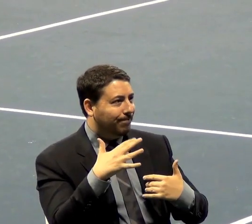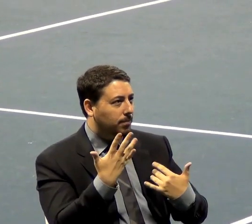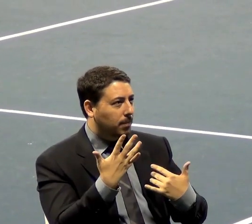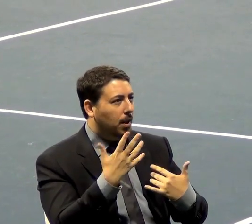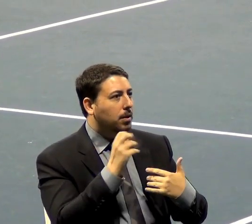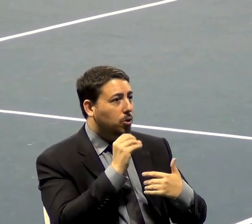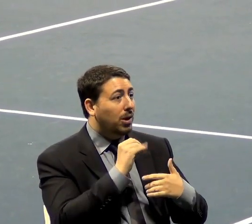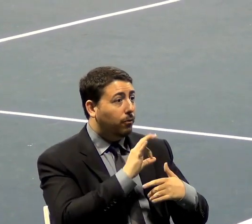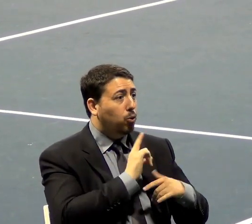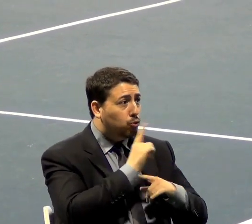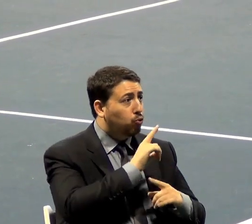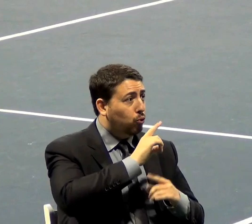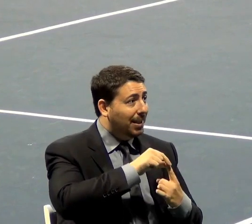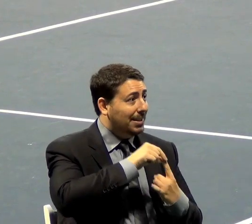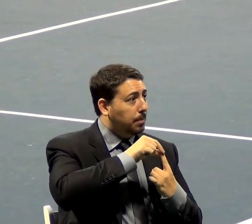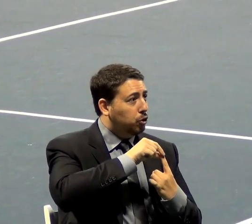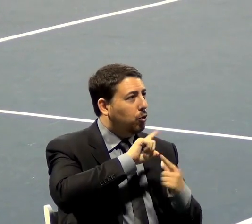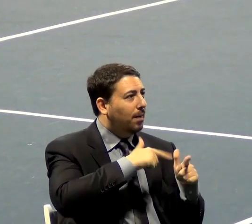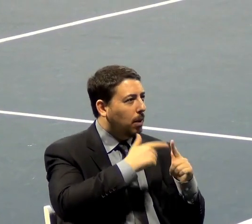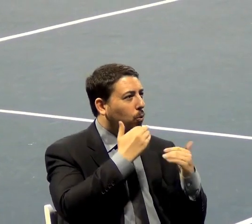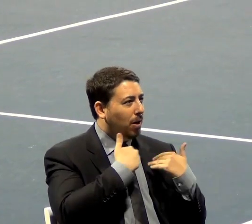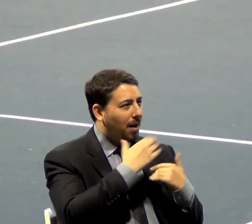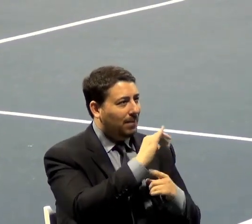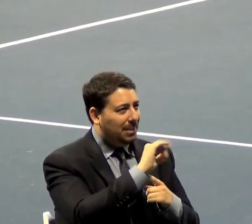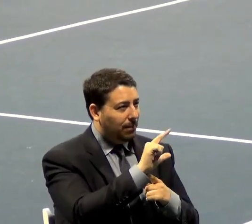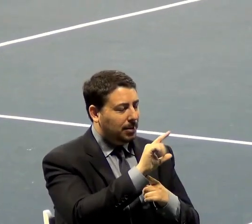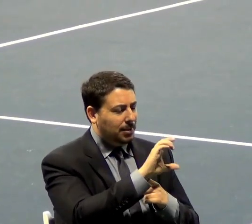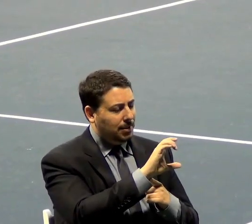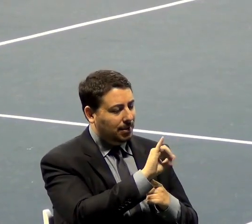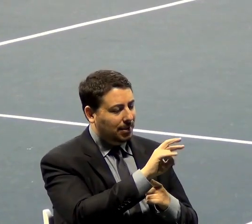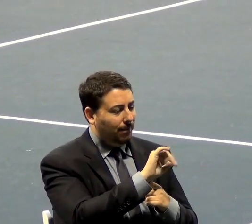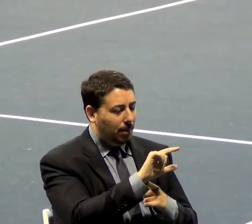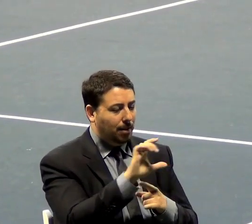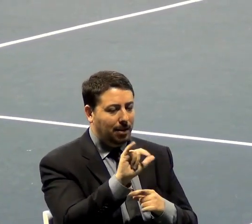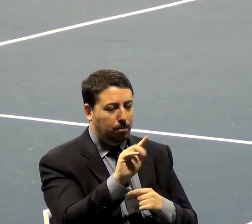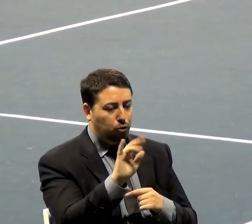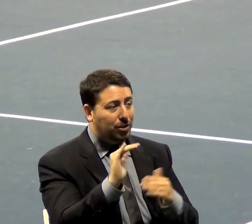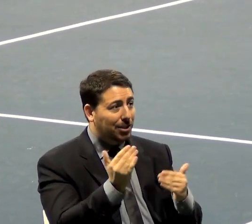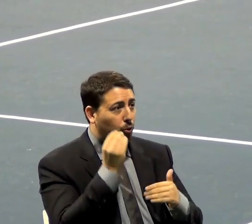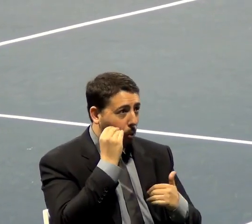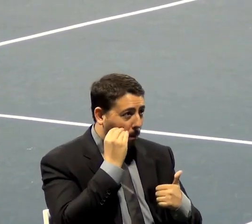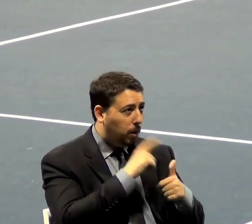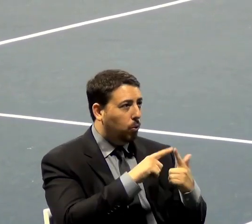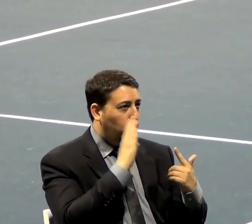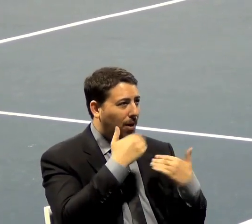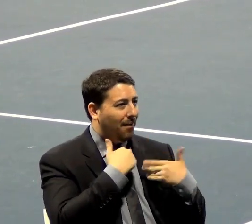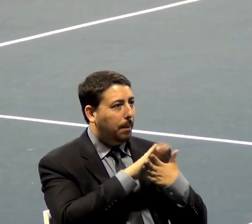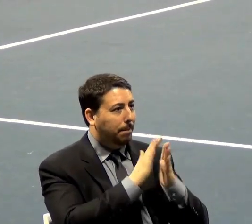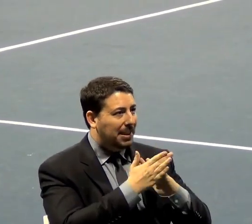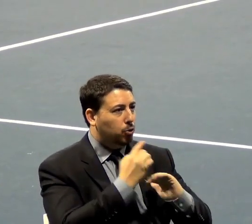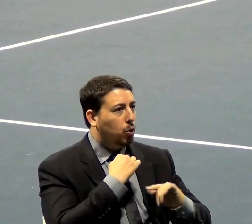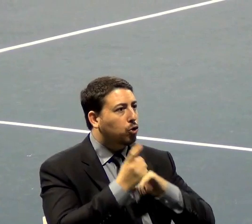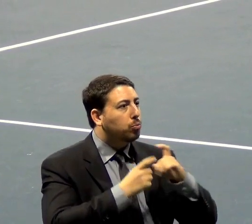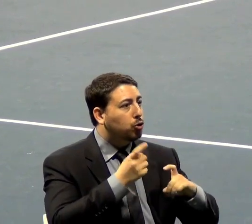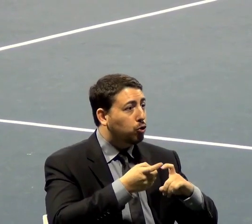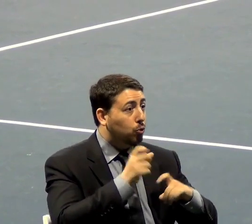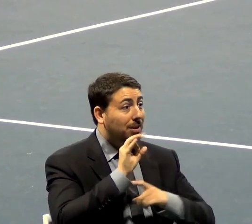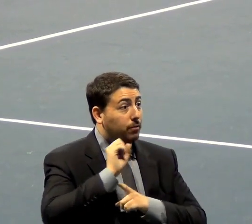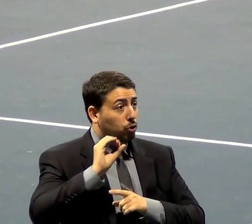civil liberties here at home, and we have peace that we contribute to, then maybe they would